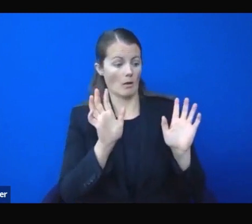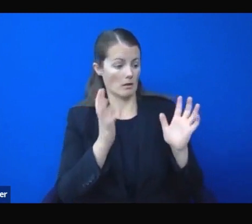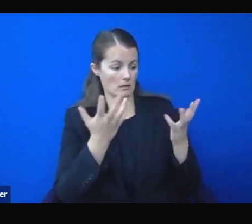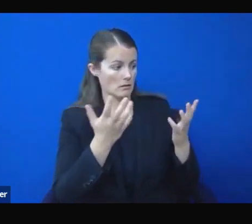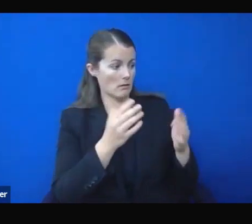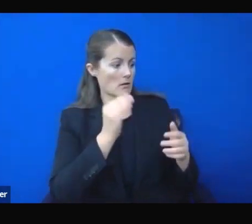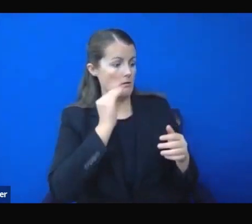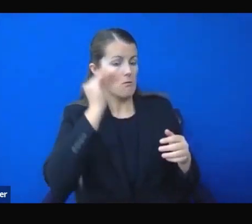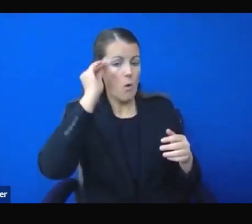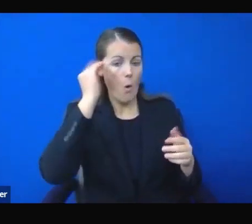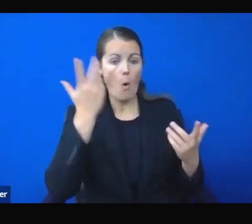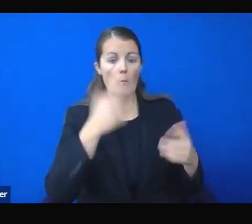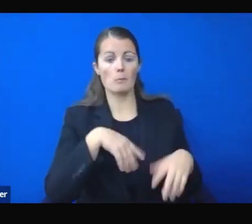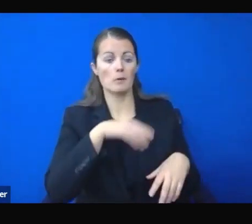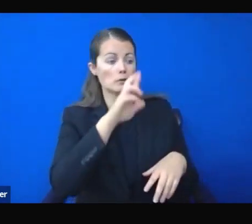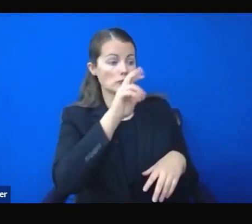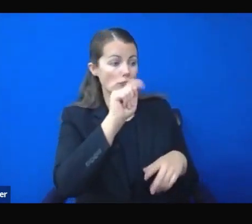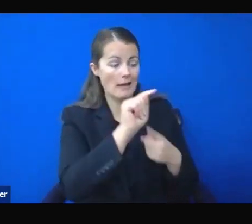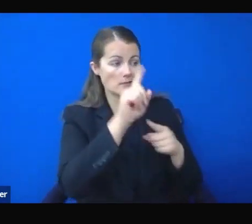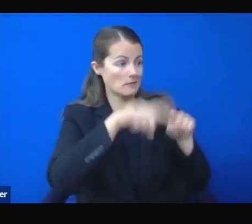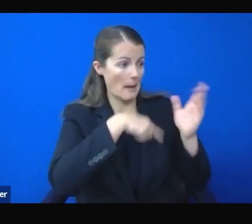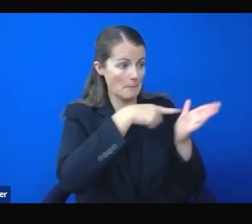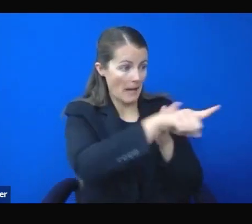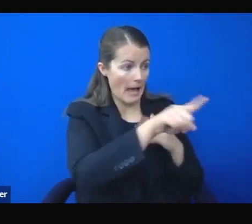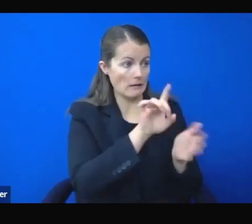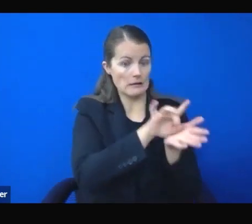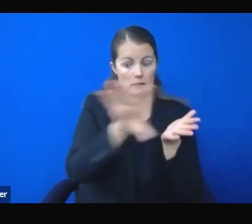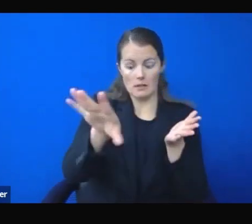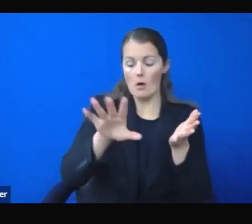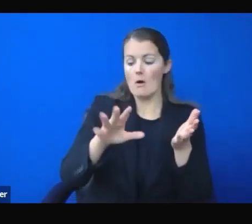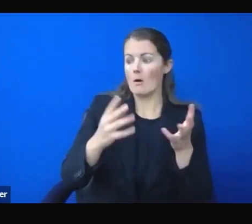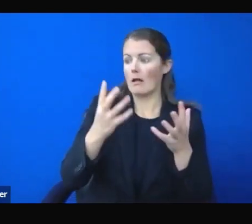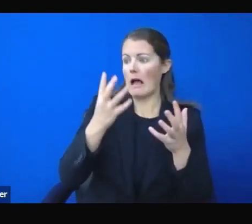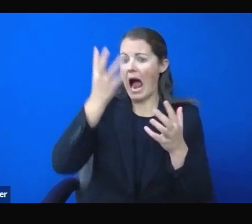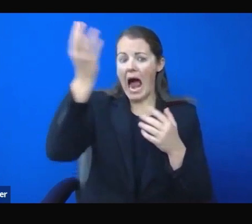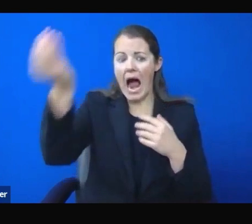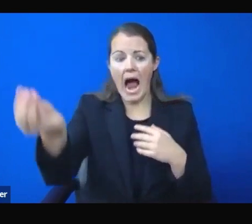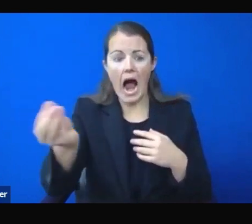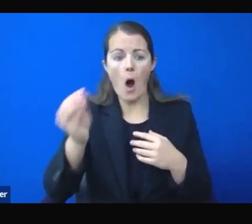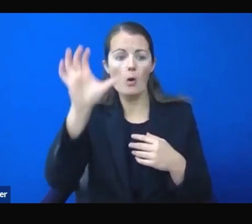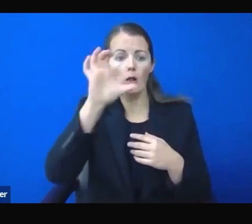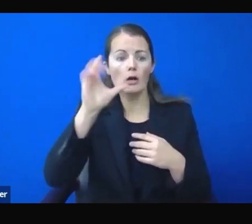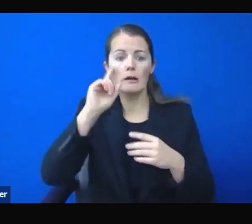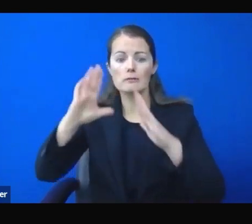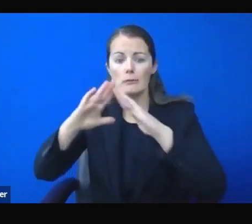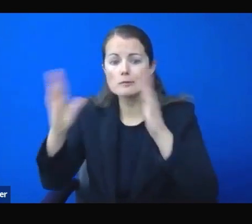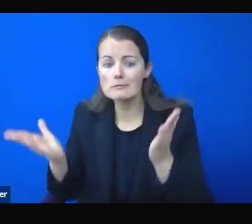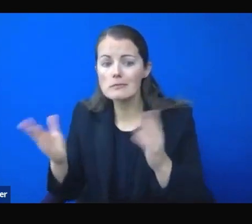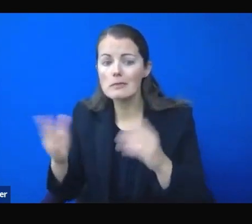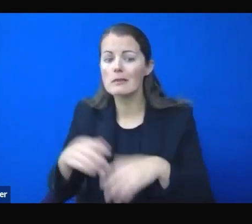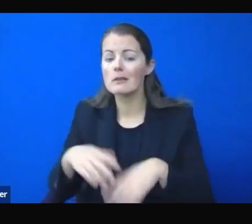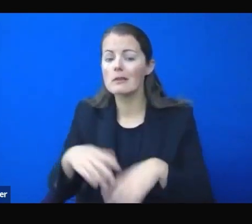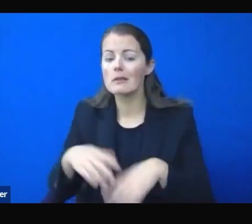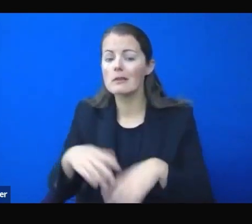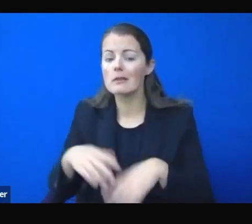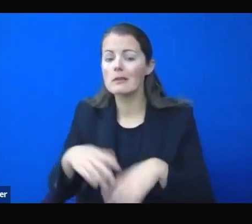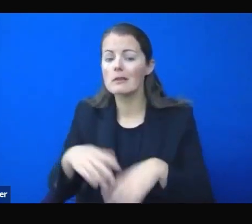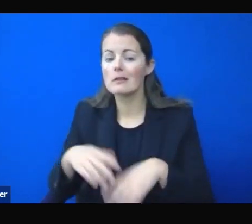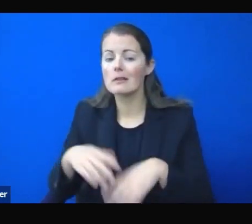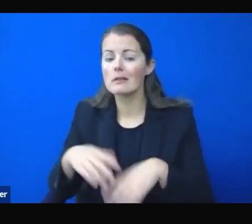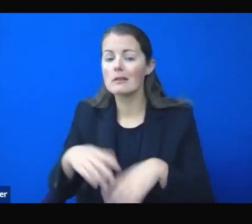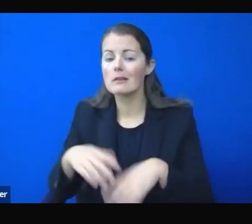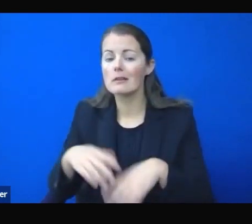or live in crowded shelters. Local officials are also concerned with the possibility of our shelters and other